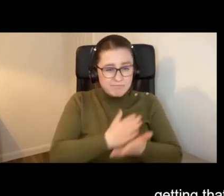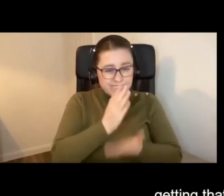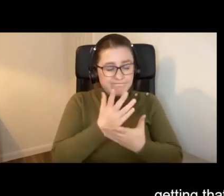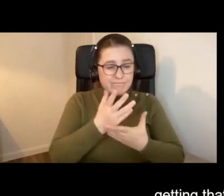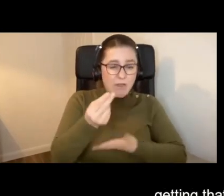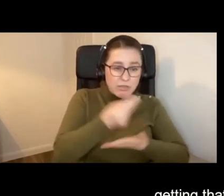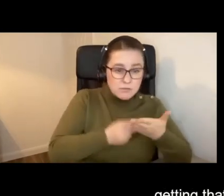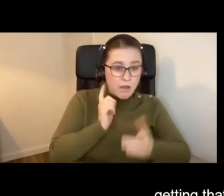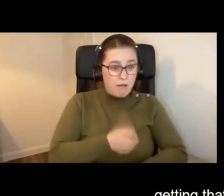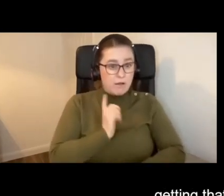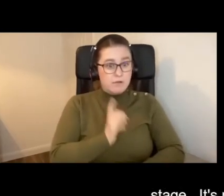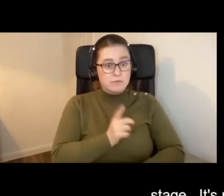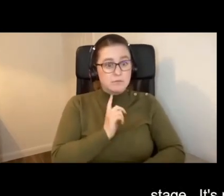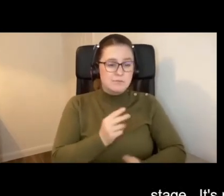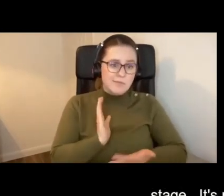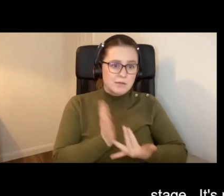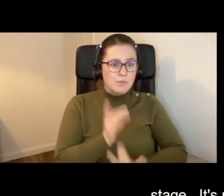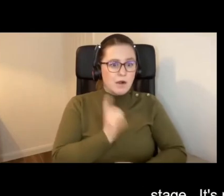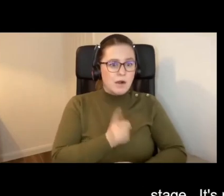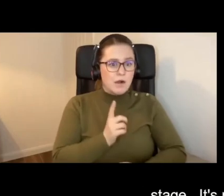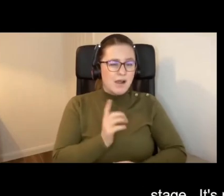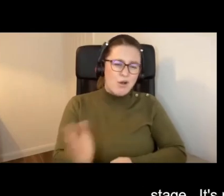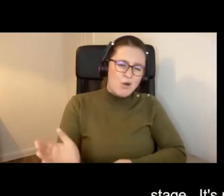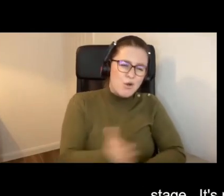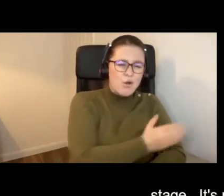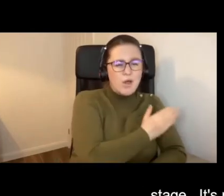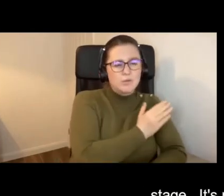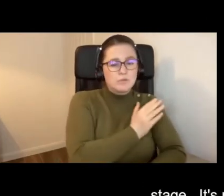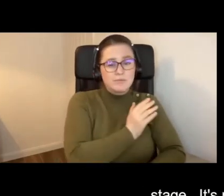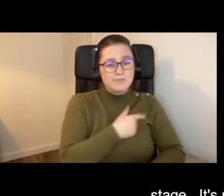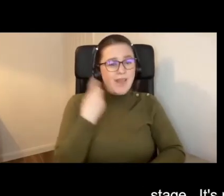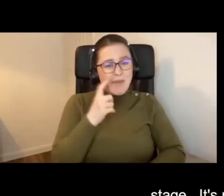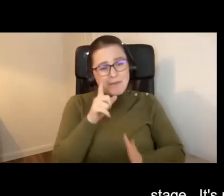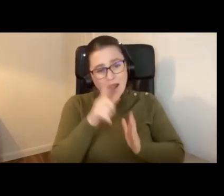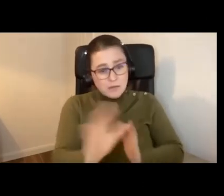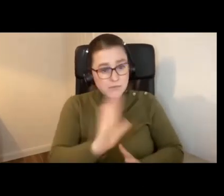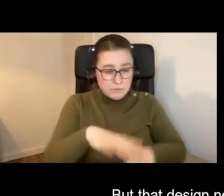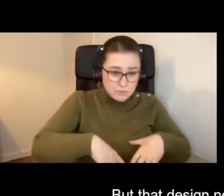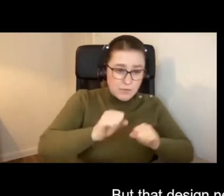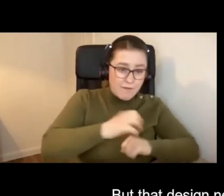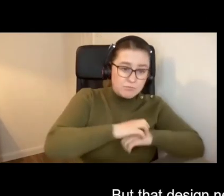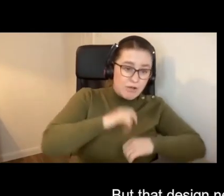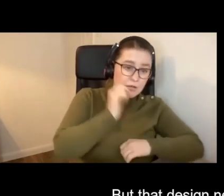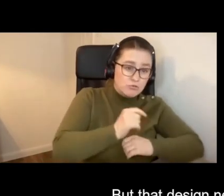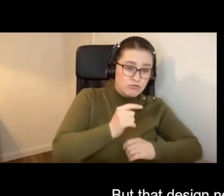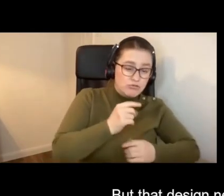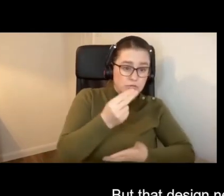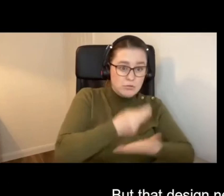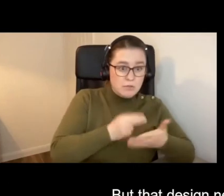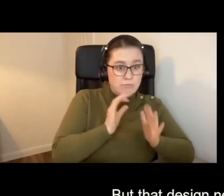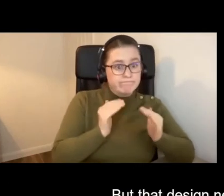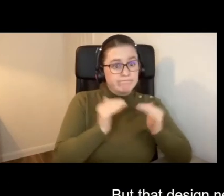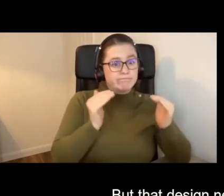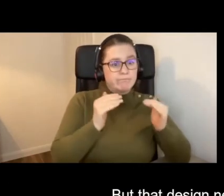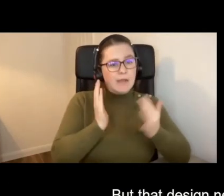design at a very early stage. It's not about thinking about it later. But that design needs to